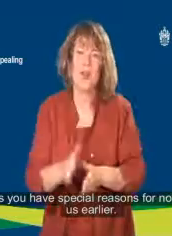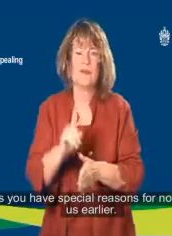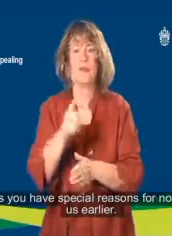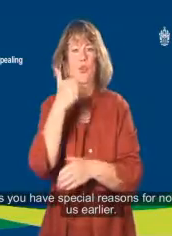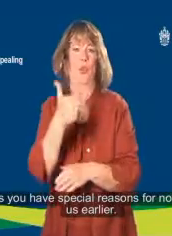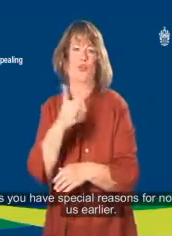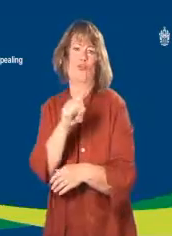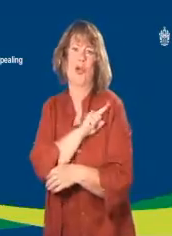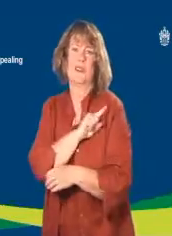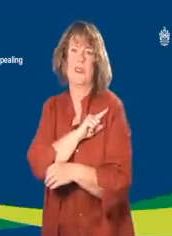earlier.